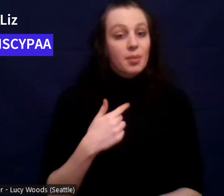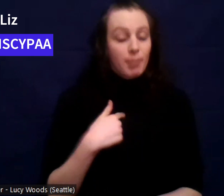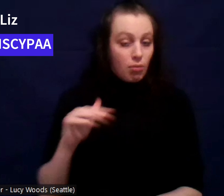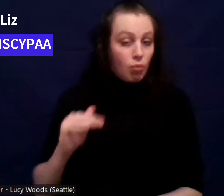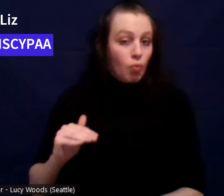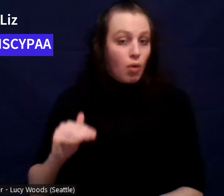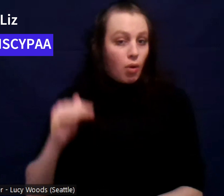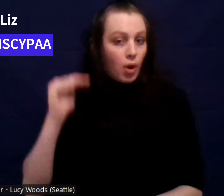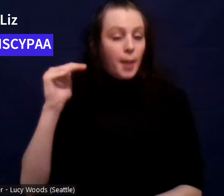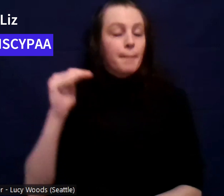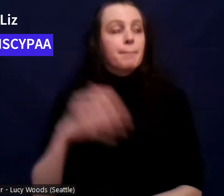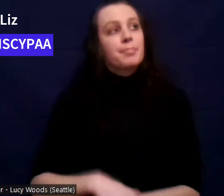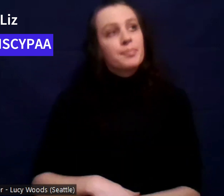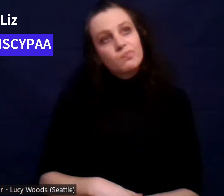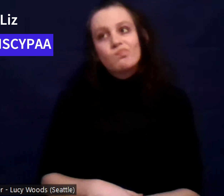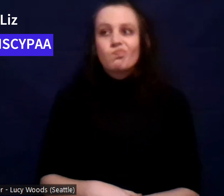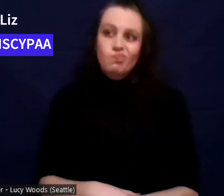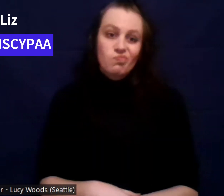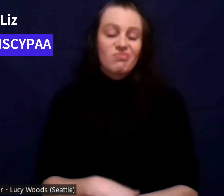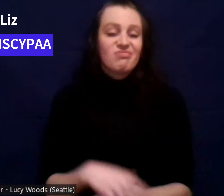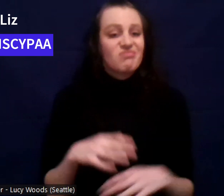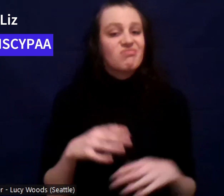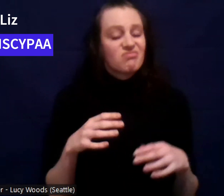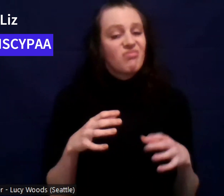was pretty traumatic.